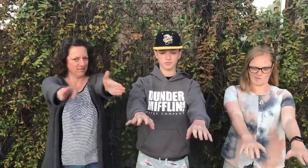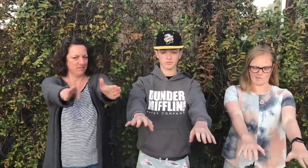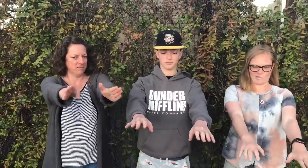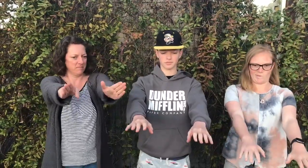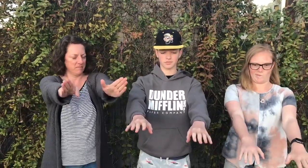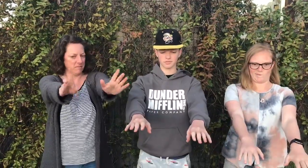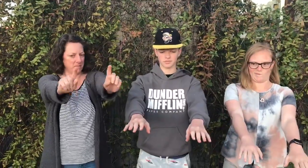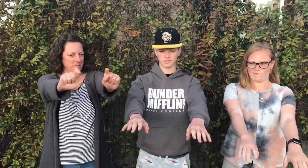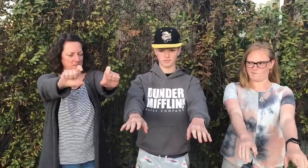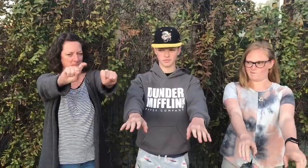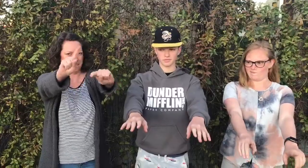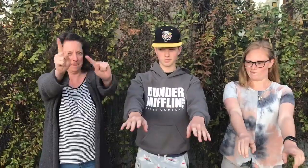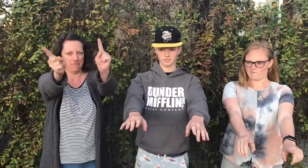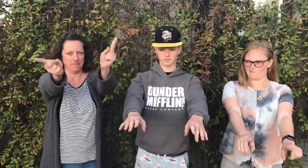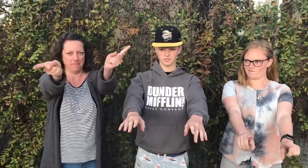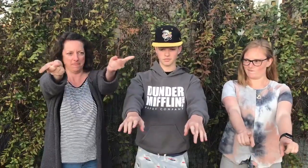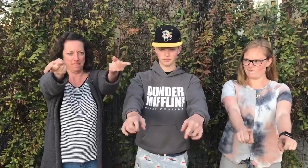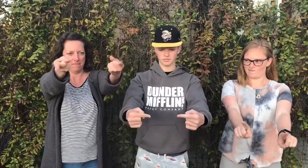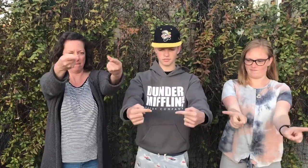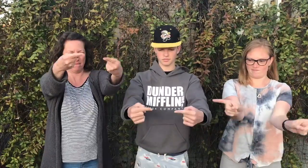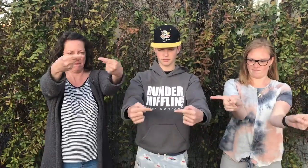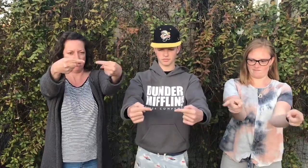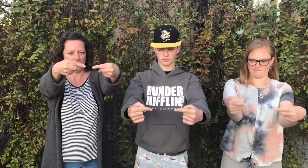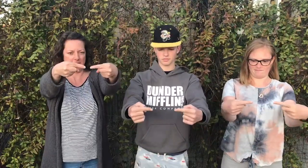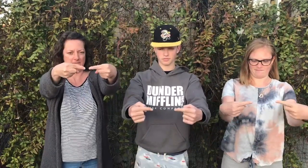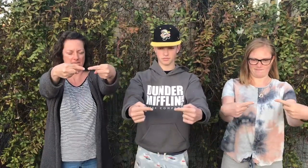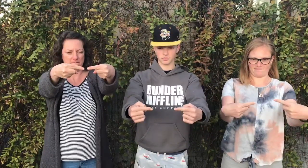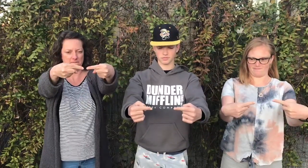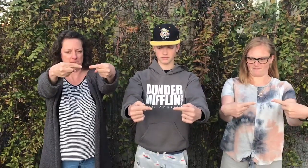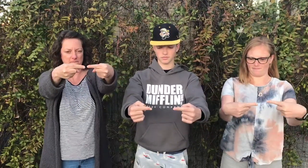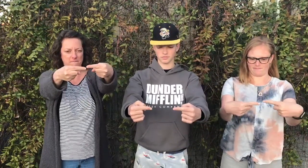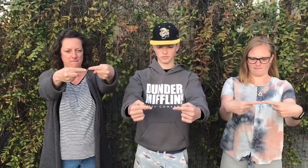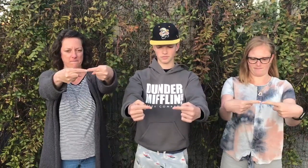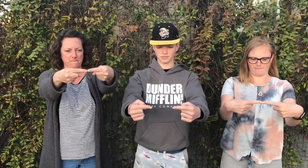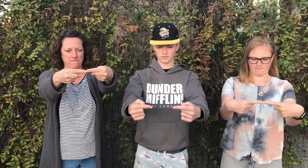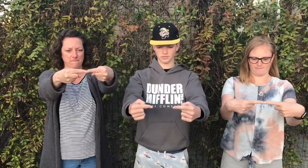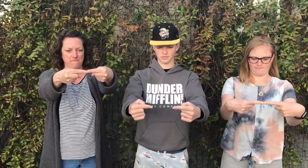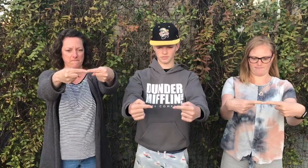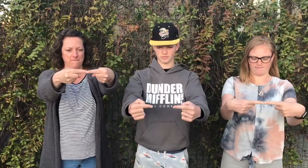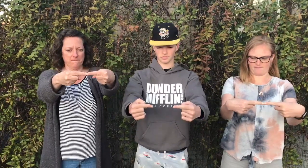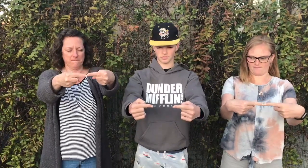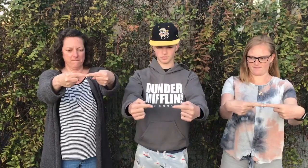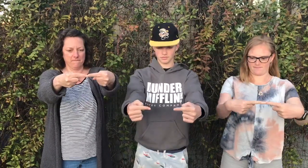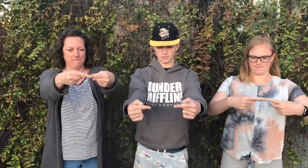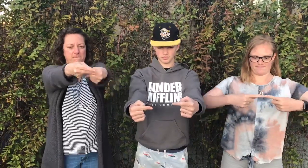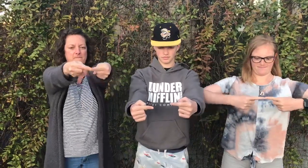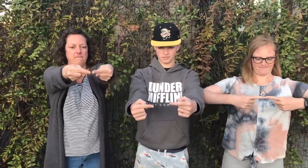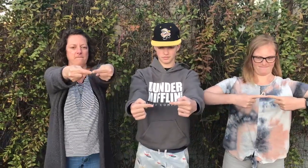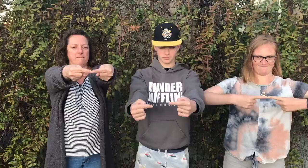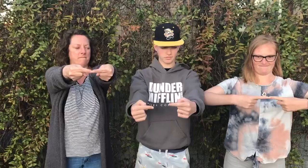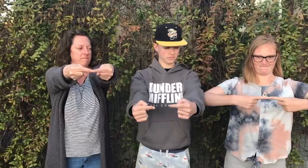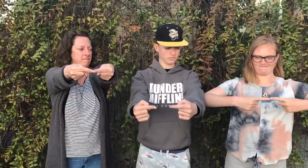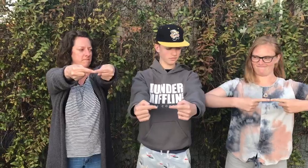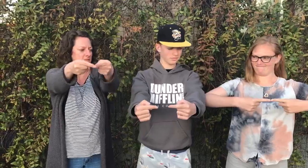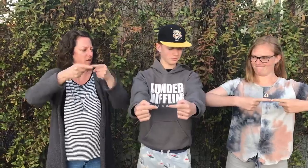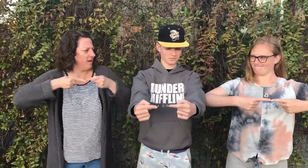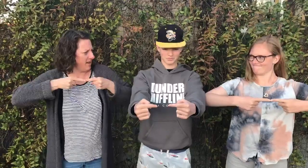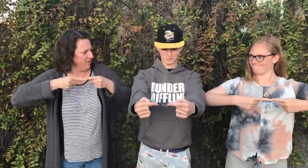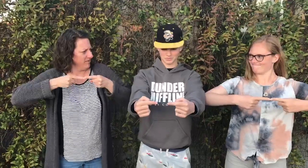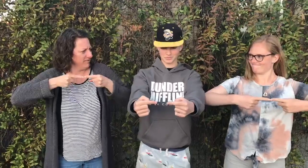fingers pointing toward each other and touching elbows out pretend there is a